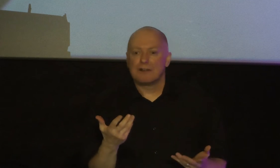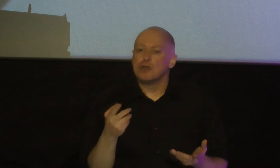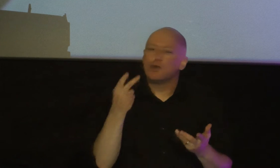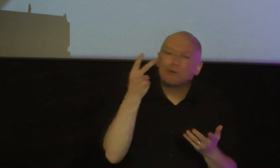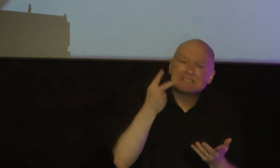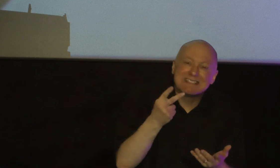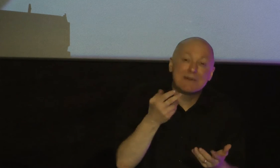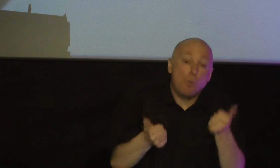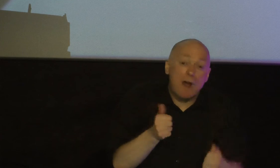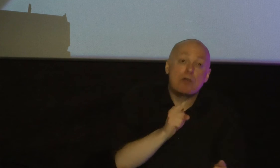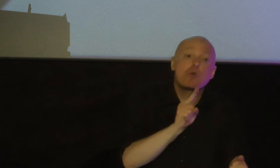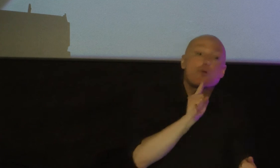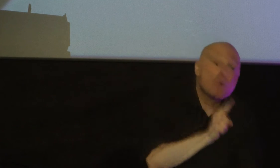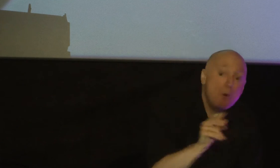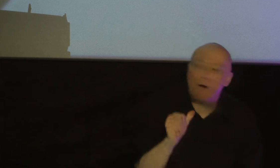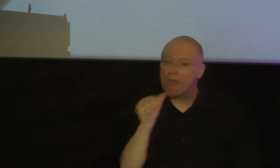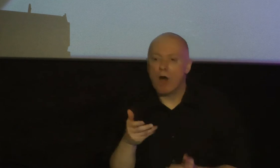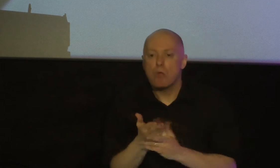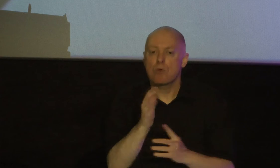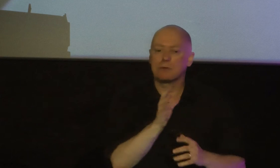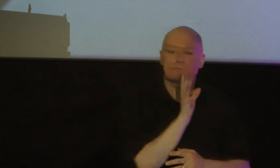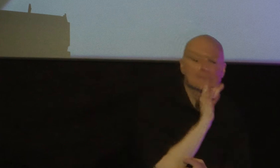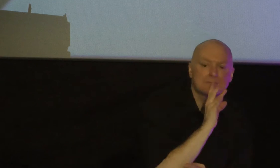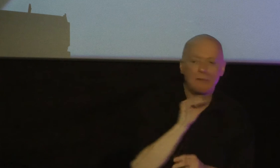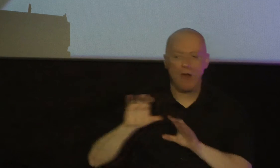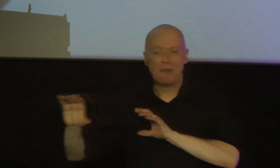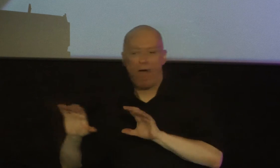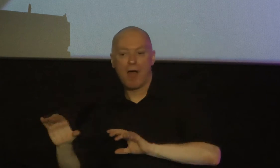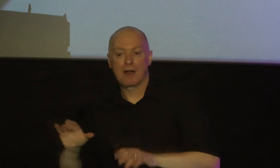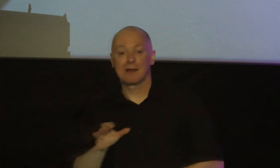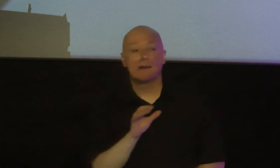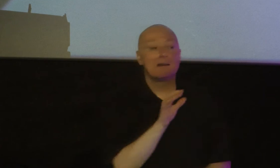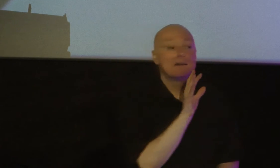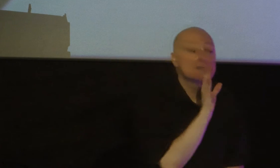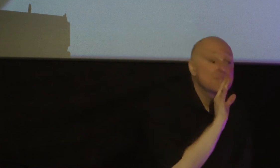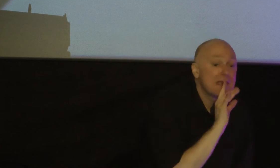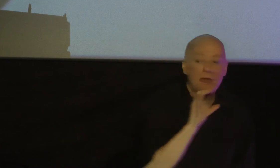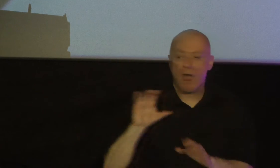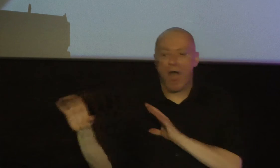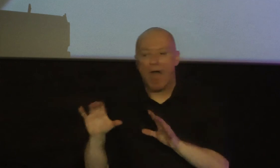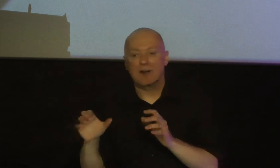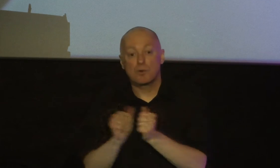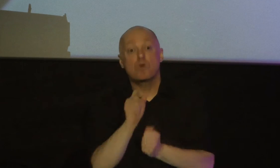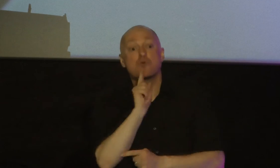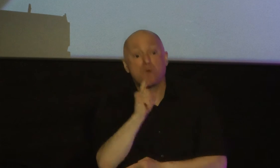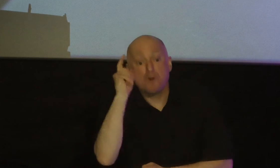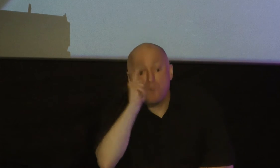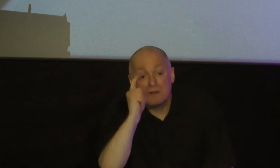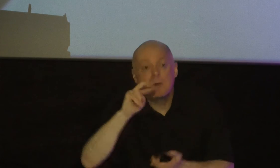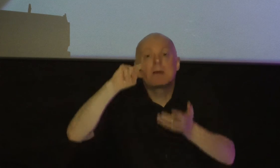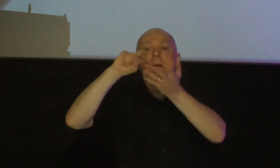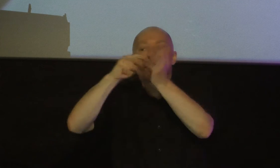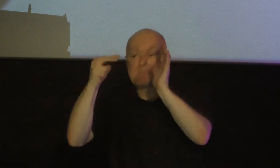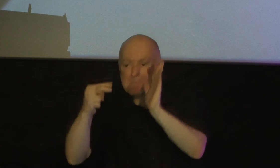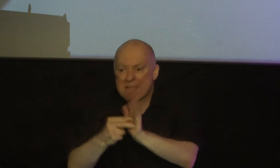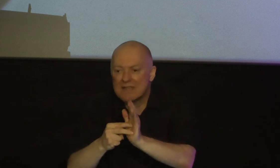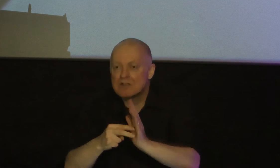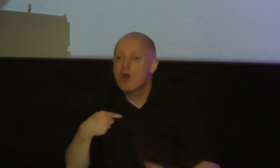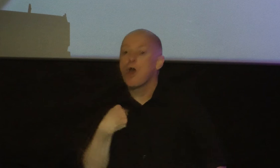and the way that we speak so write this down now speaking and acting with real wisdom means that we must be write